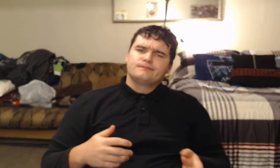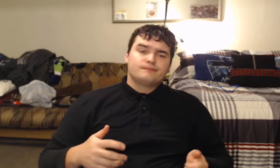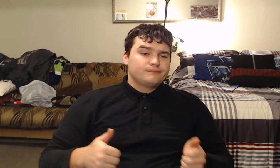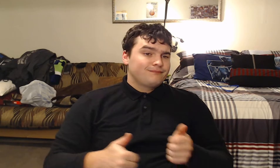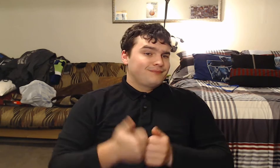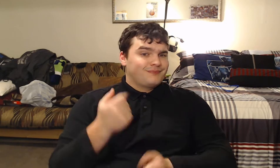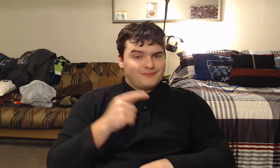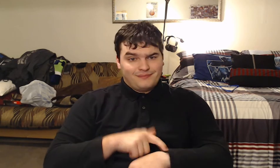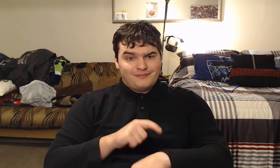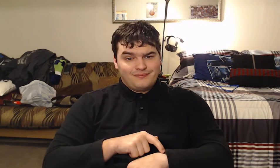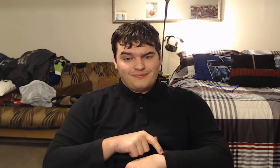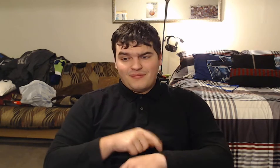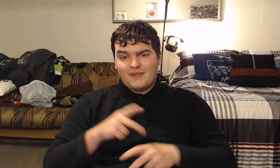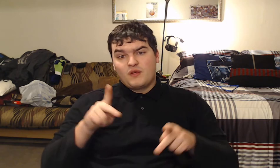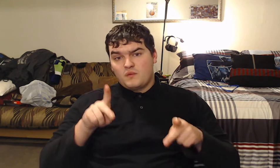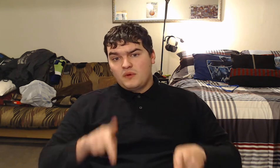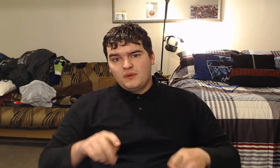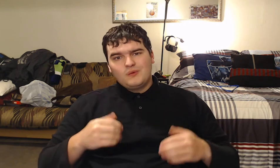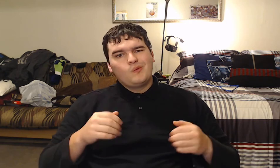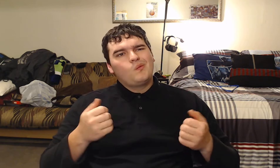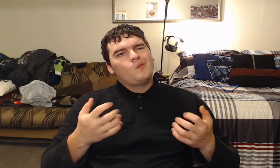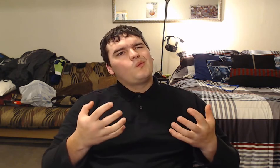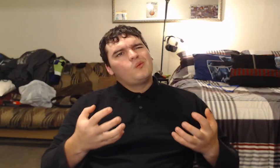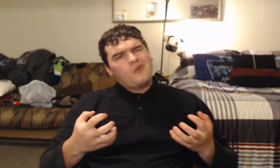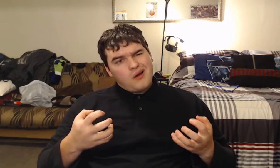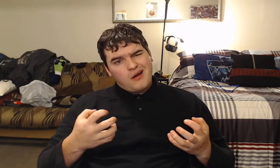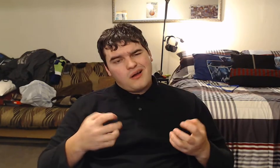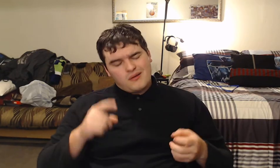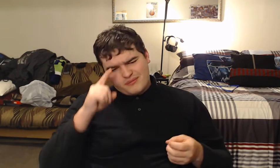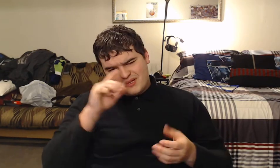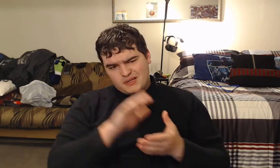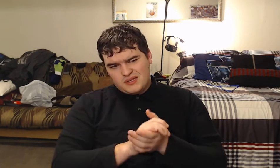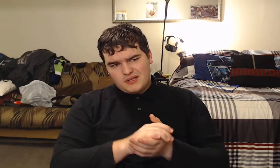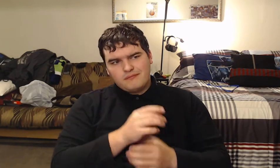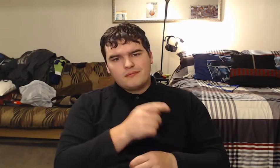Maybe they don't want to learn how sick they really are.